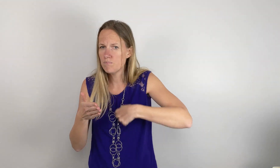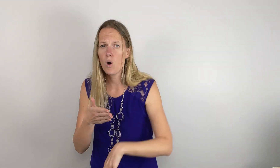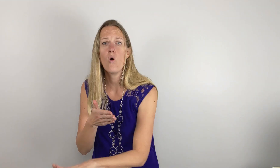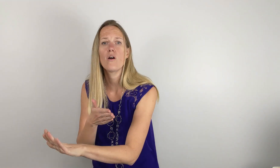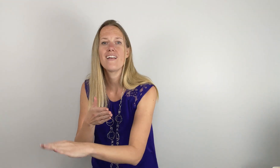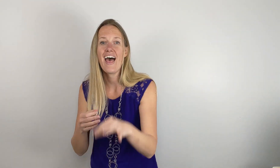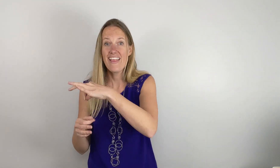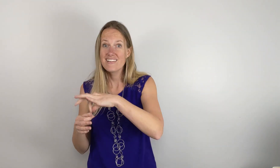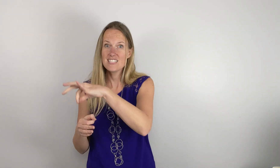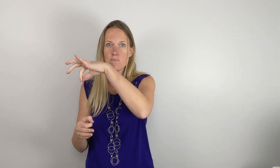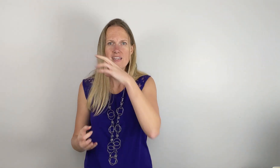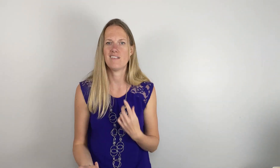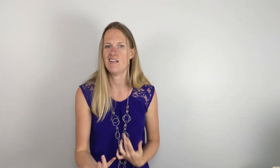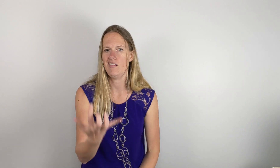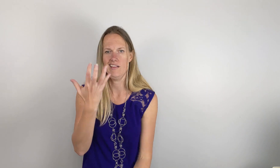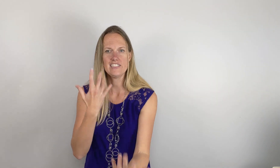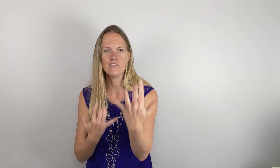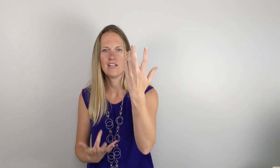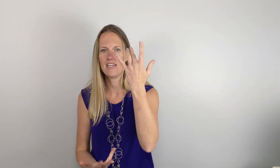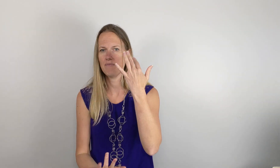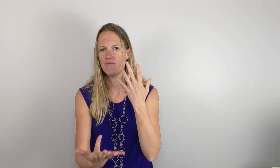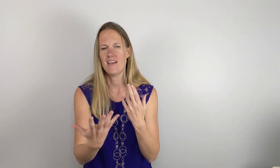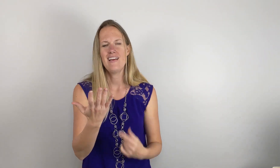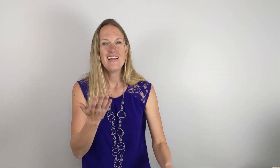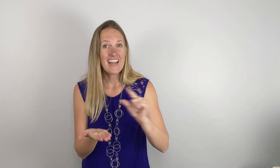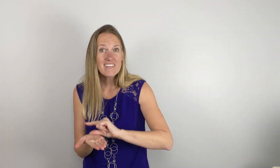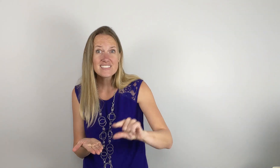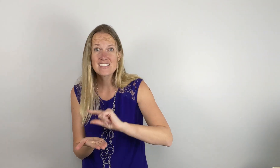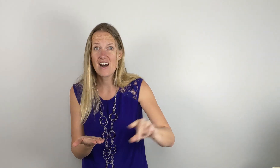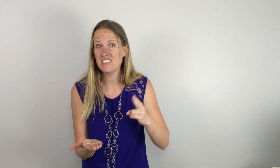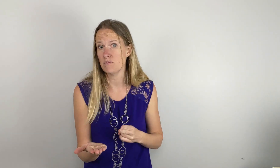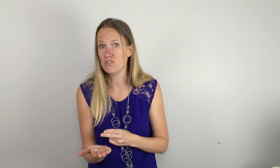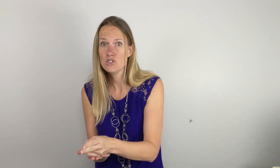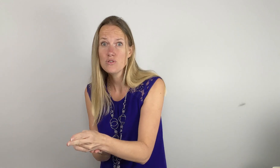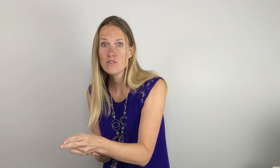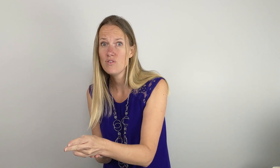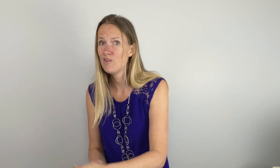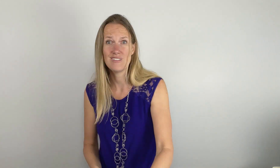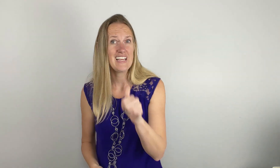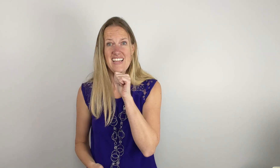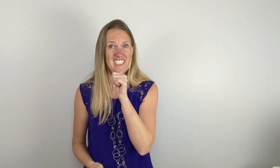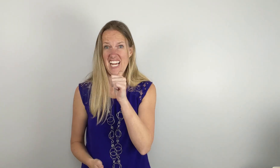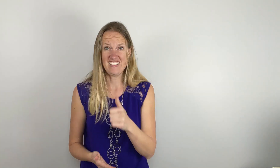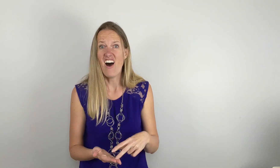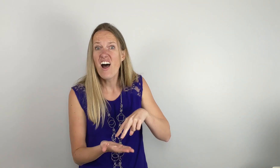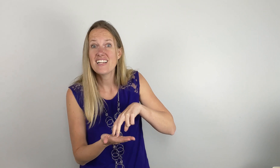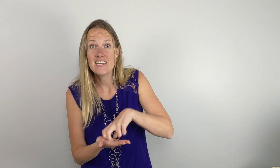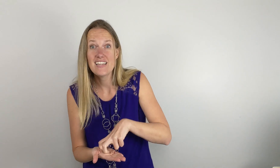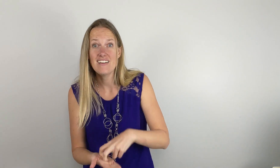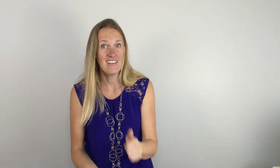born. And the church spirit lit the flame. Now this gospel truth of old shall not kneel